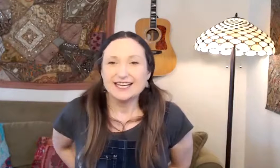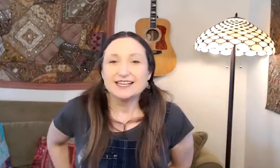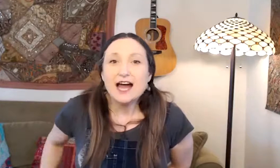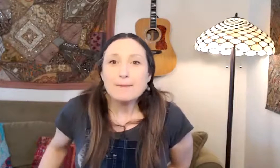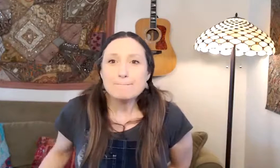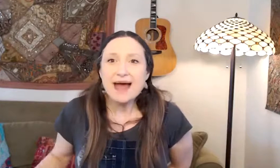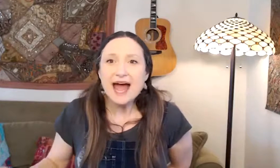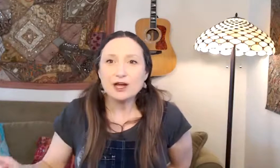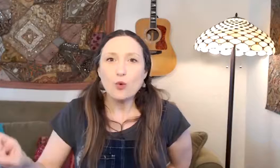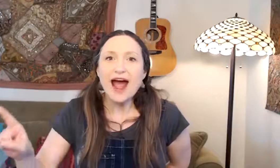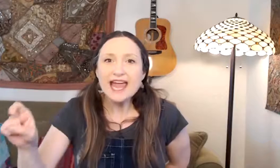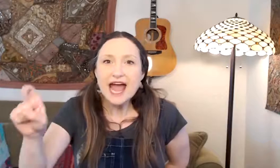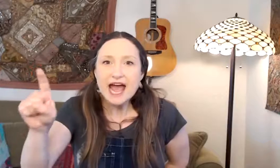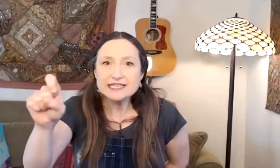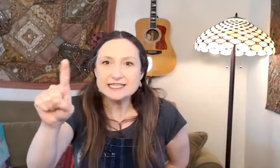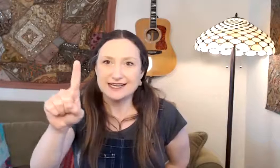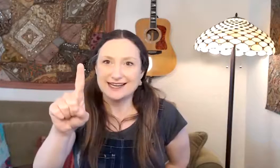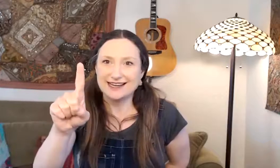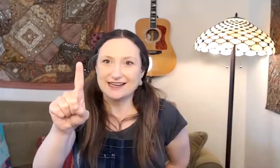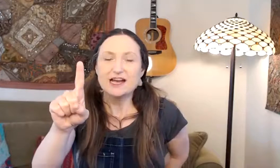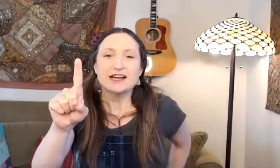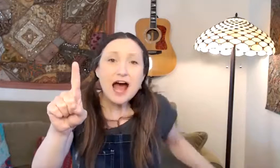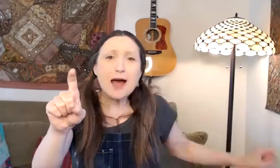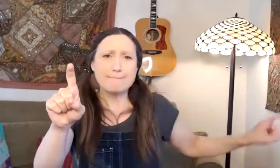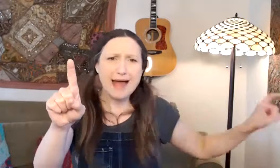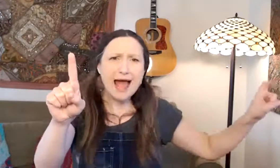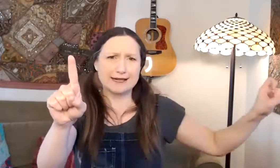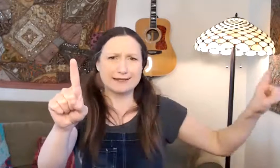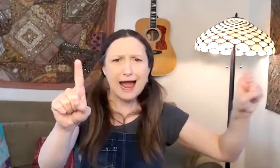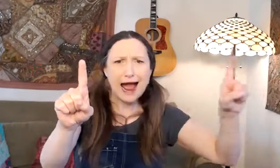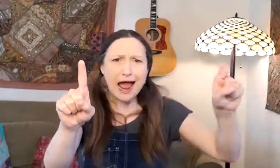Come back quiet. Come back loud.